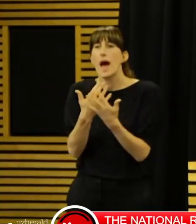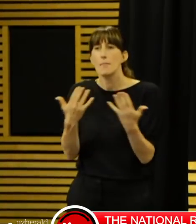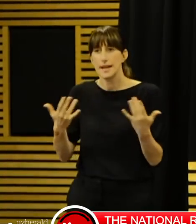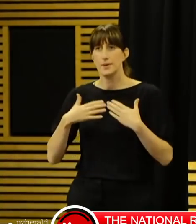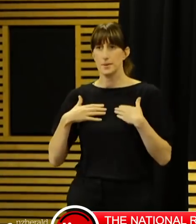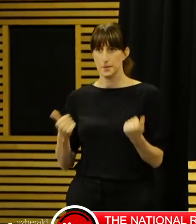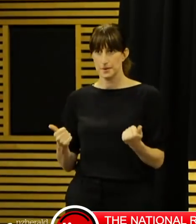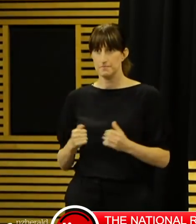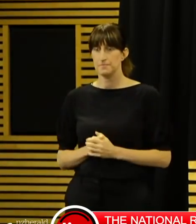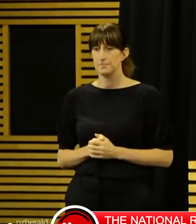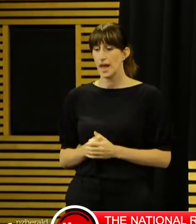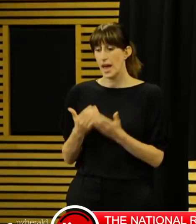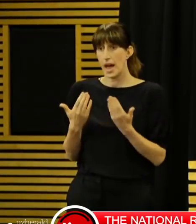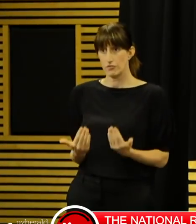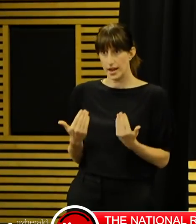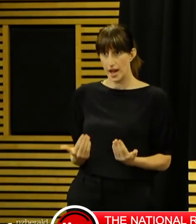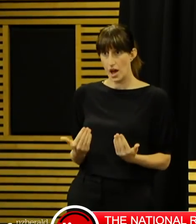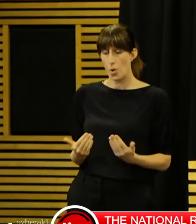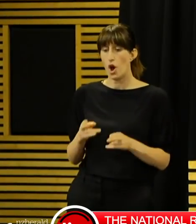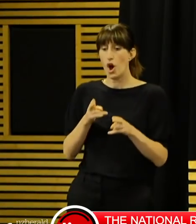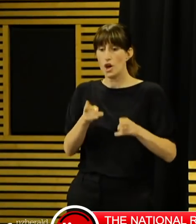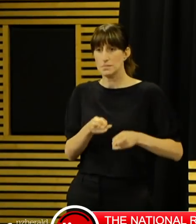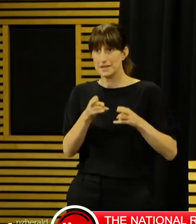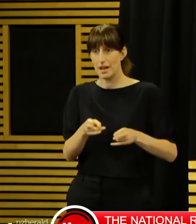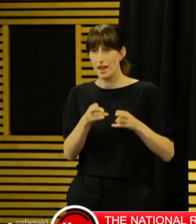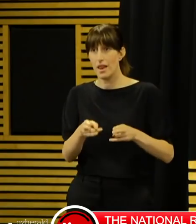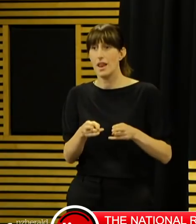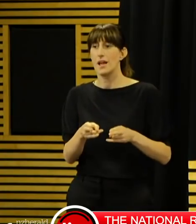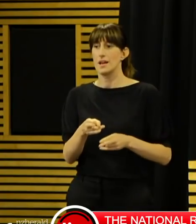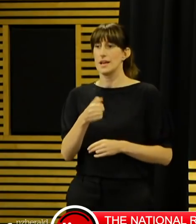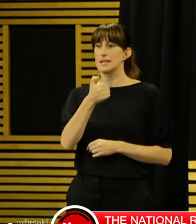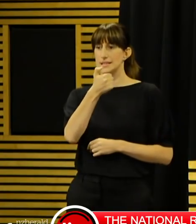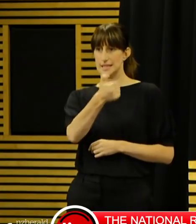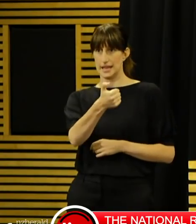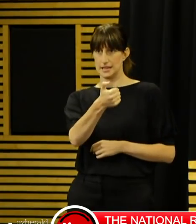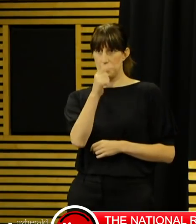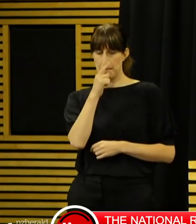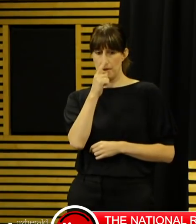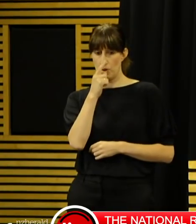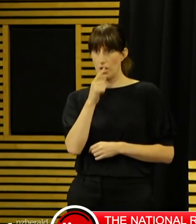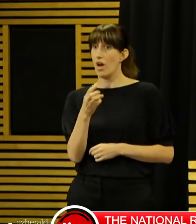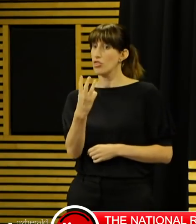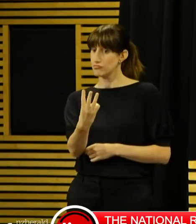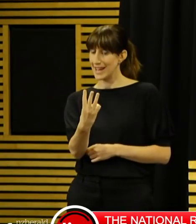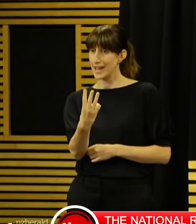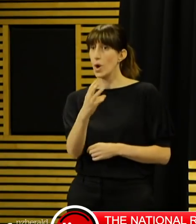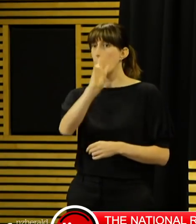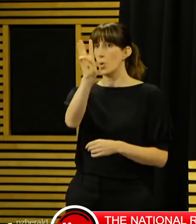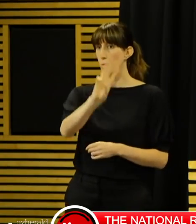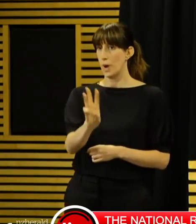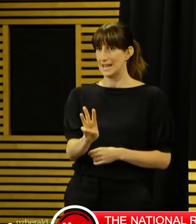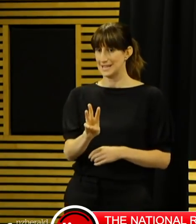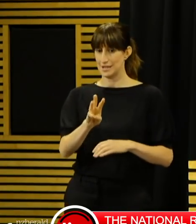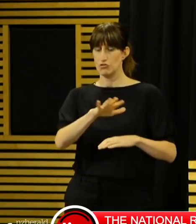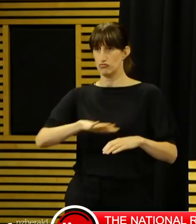currently six people in hospital with COVID-19, all in a stable condition. Three are in Wellington Hospital, Wellington